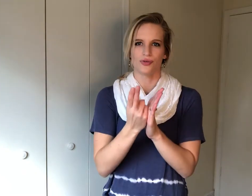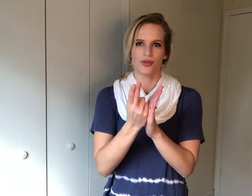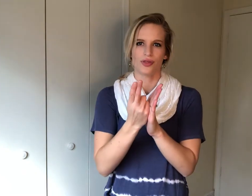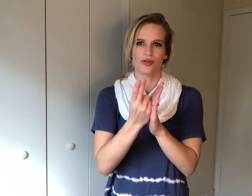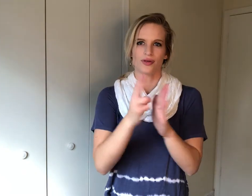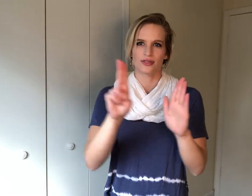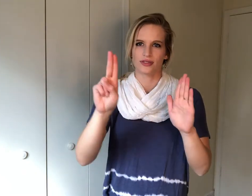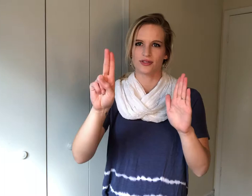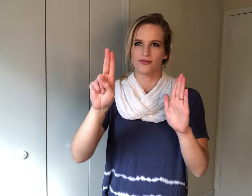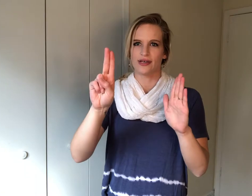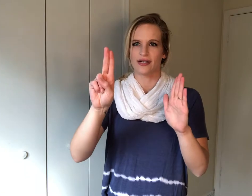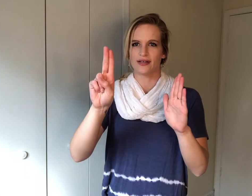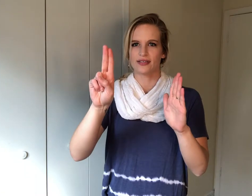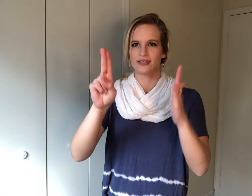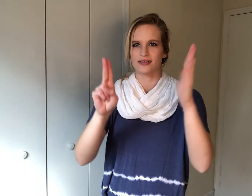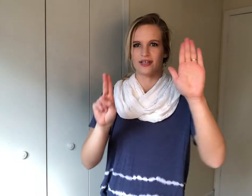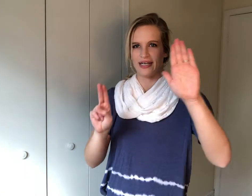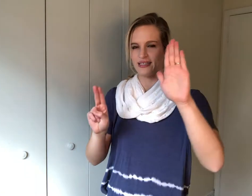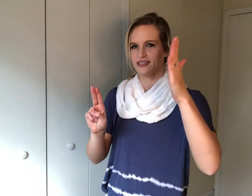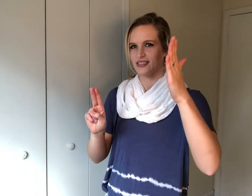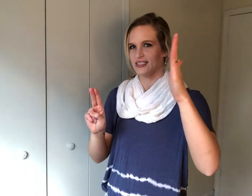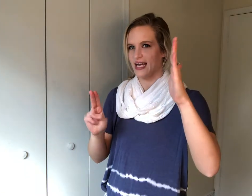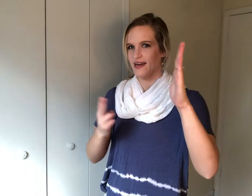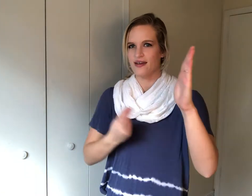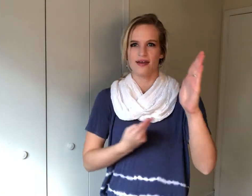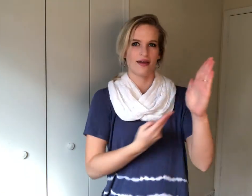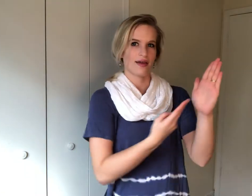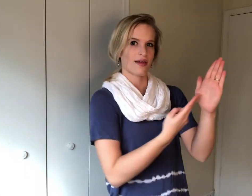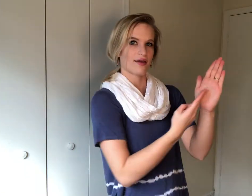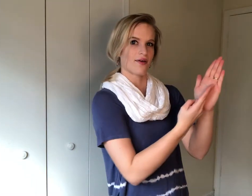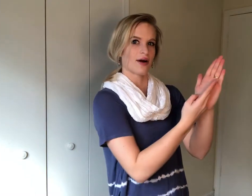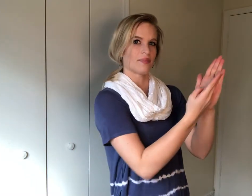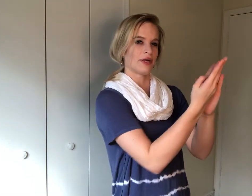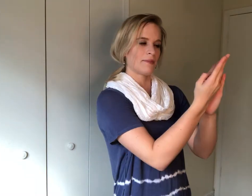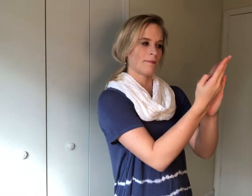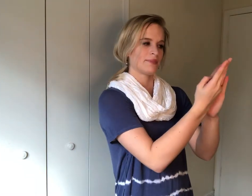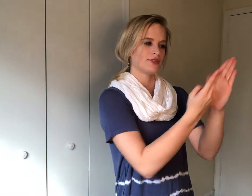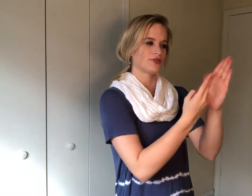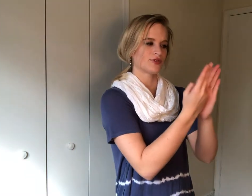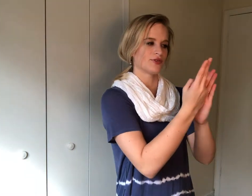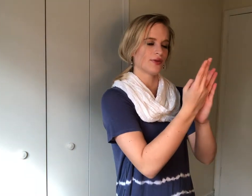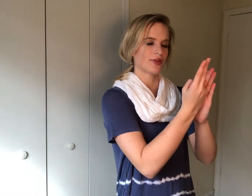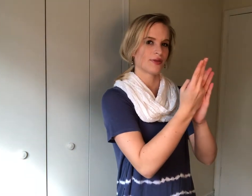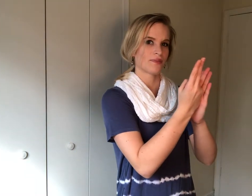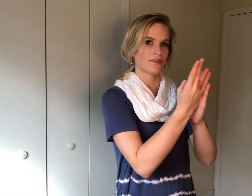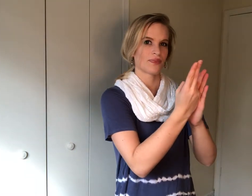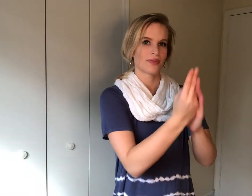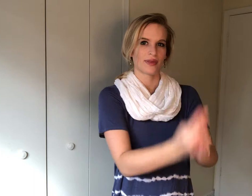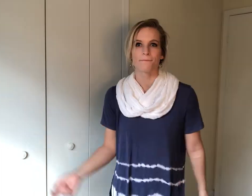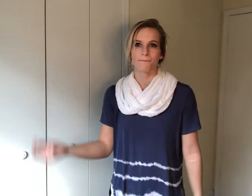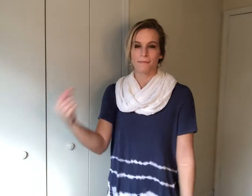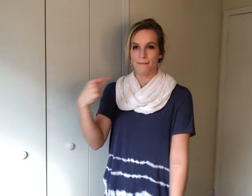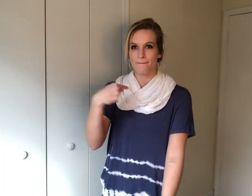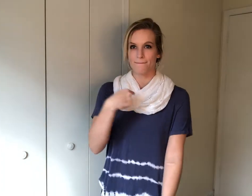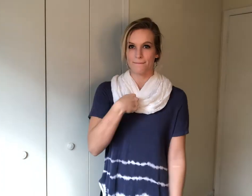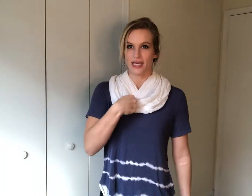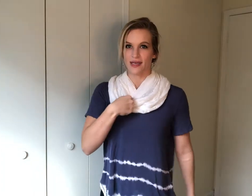two fingers your hand to the side and go up it truth me